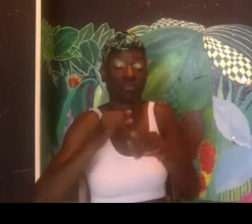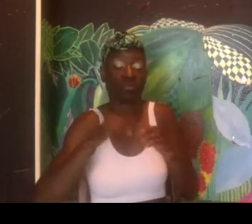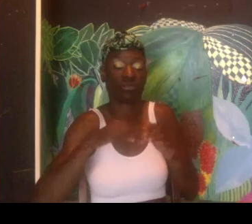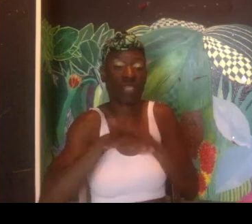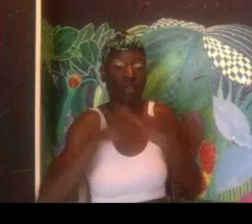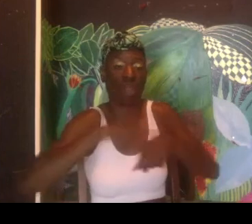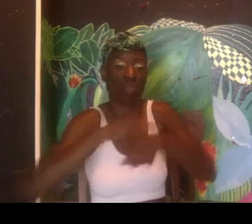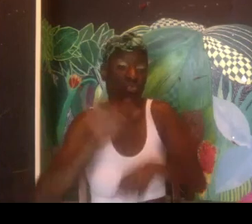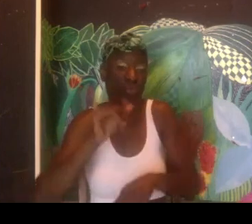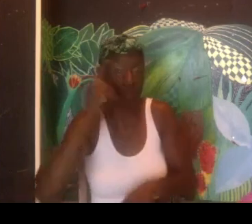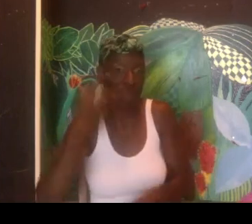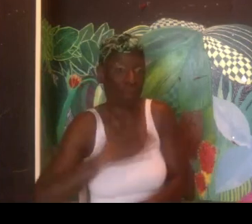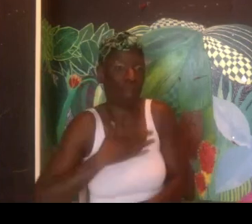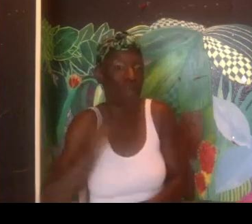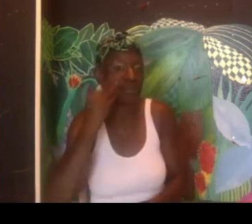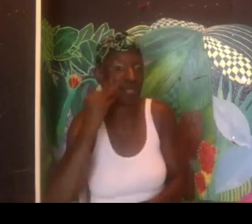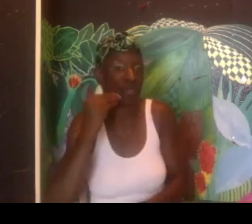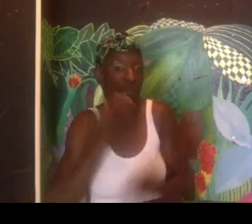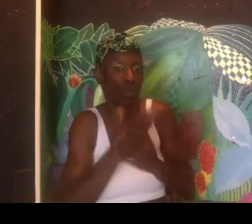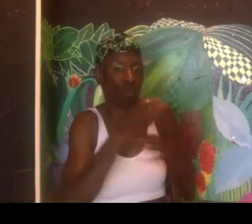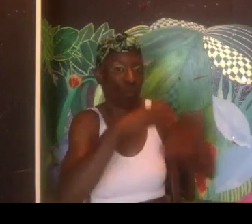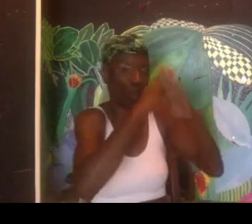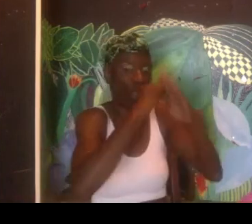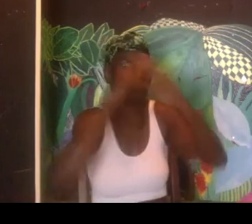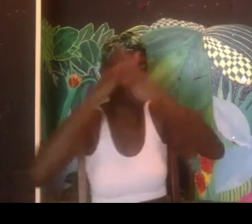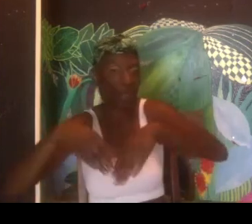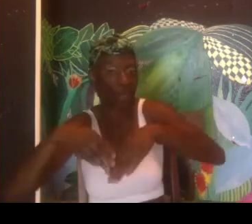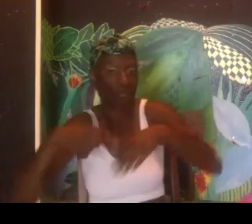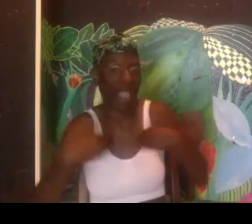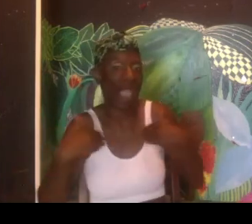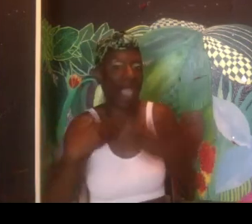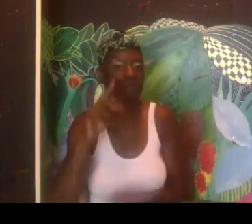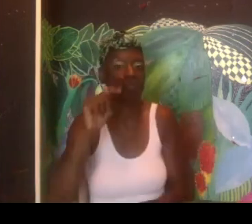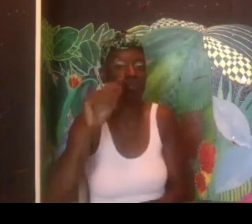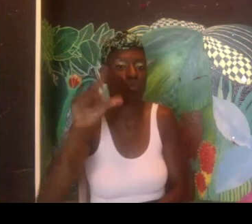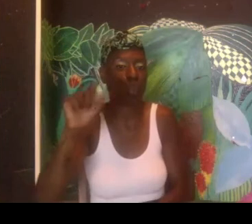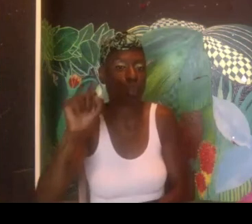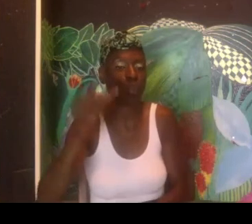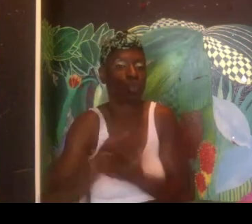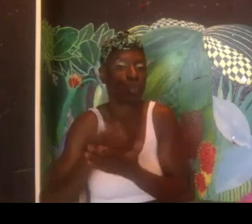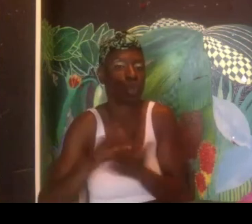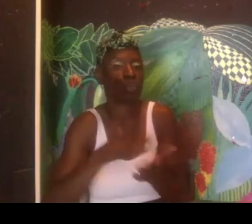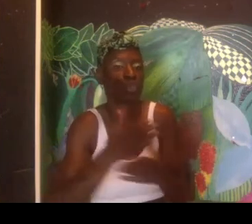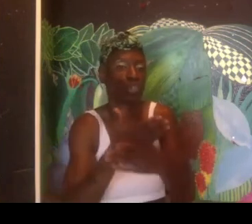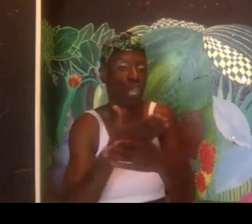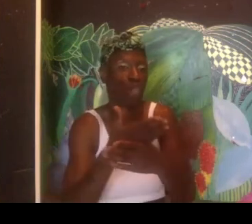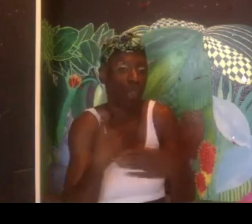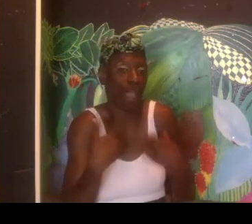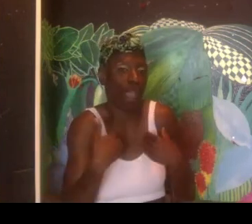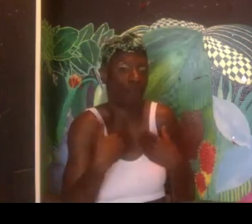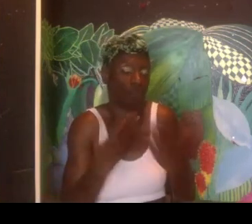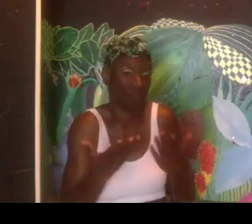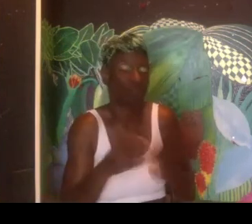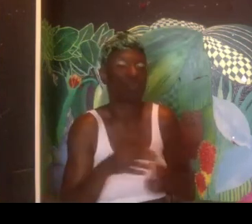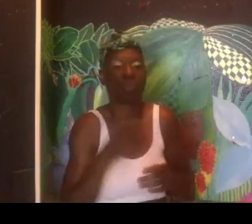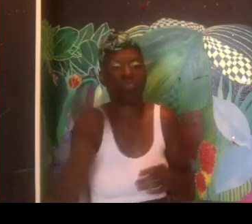So, for example, like that's a role that I do, um, because of my experience and going through so many, uh, different barriers and